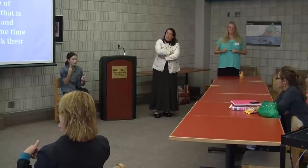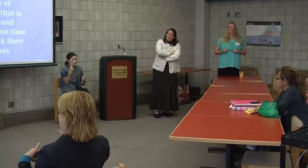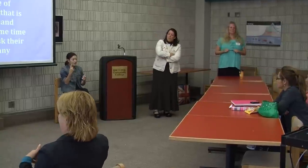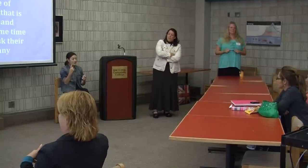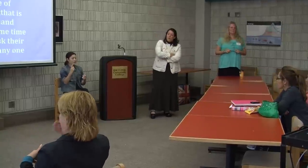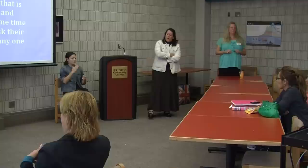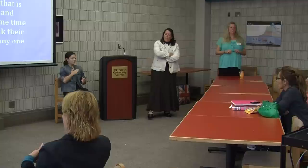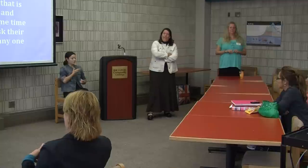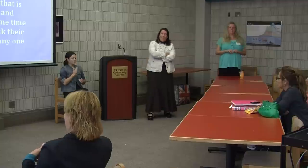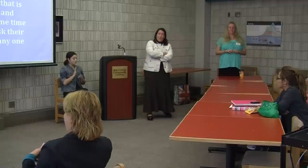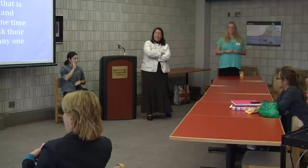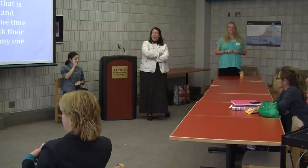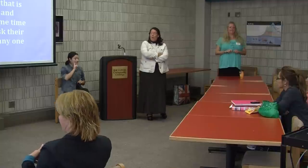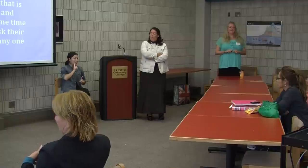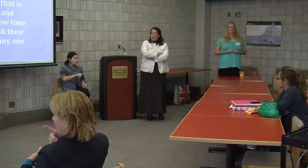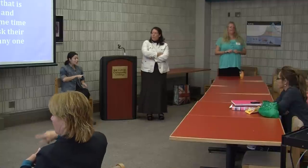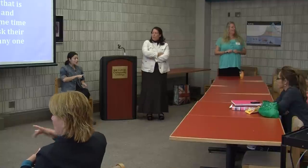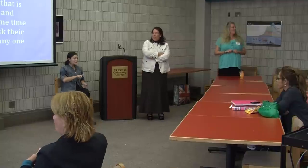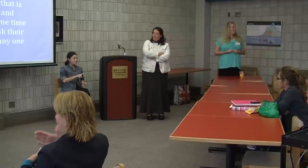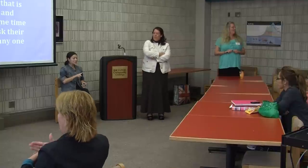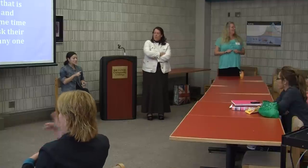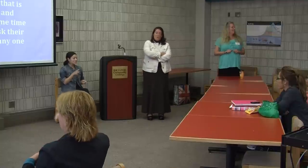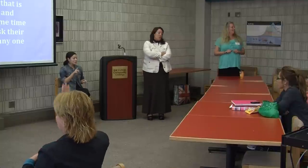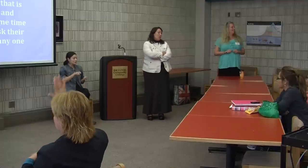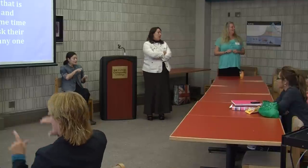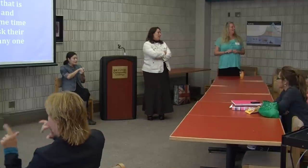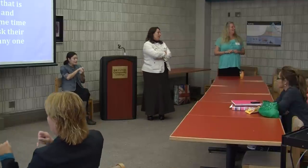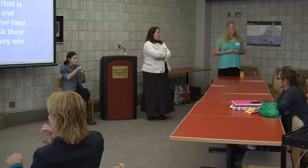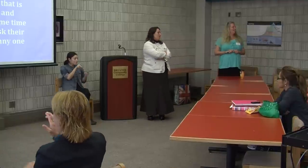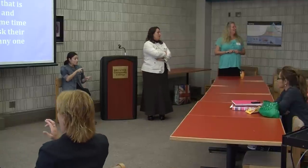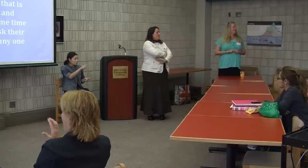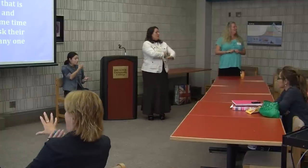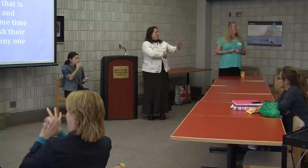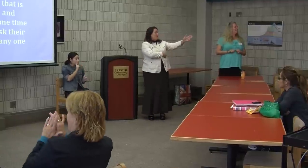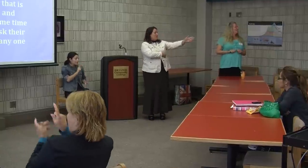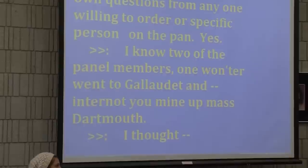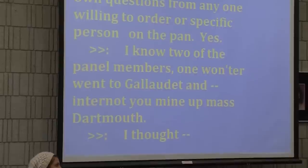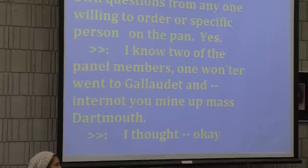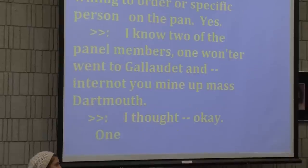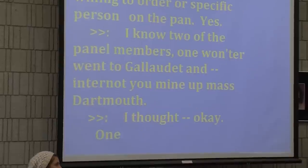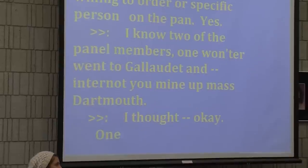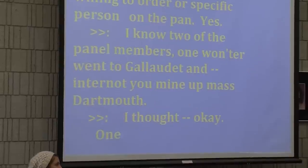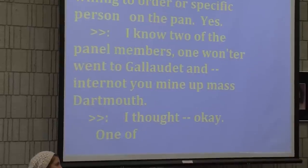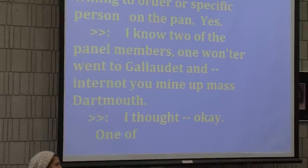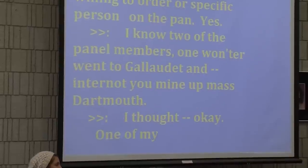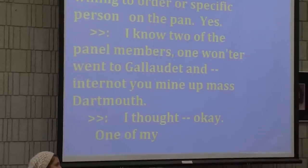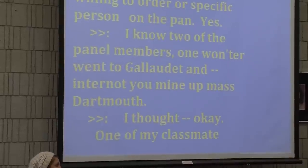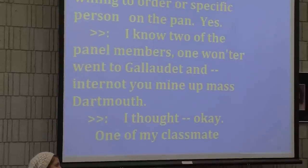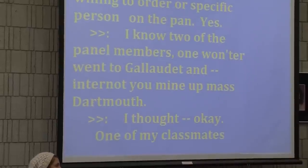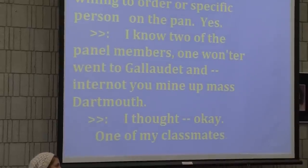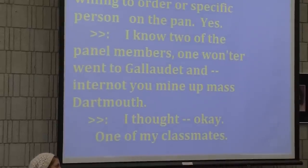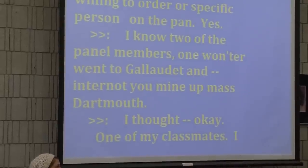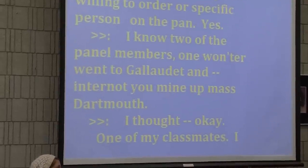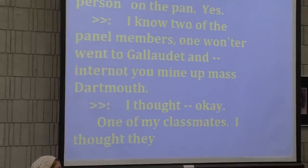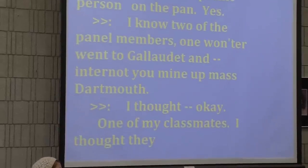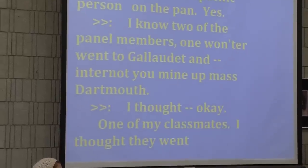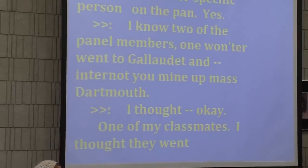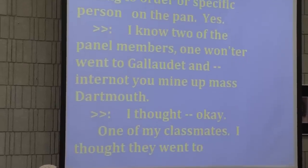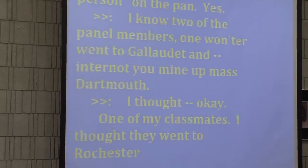answer or a specific person on the panel. I think it was in Rochester. NTID? Yeah.